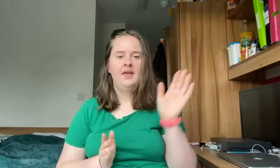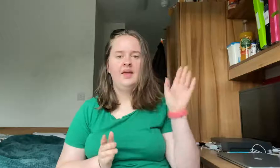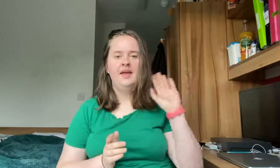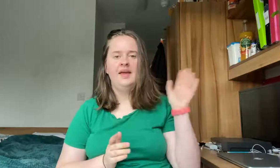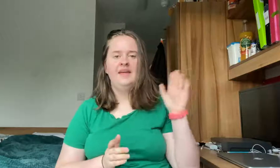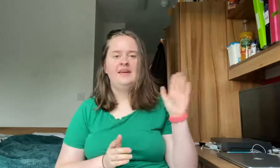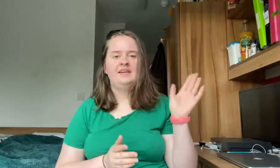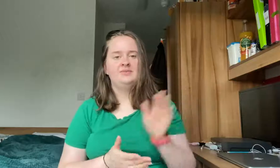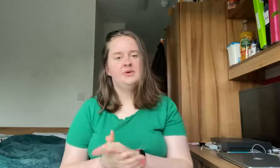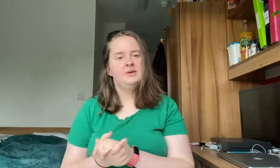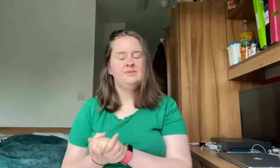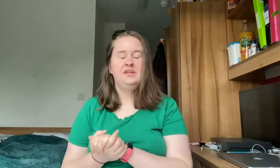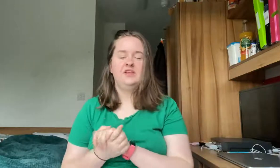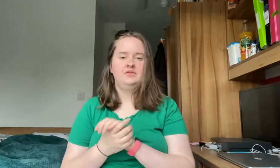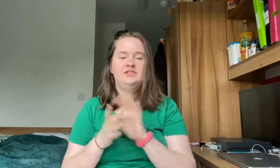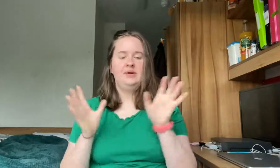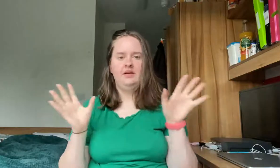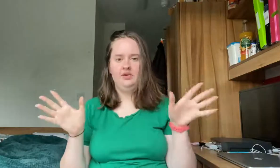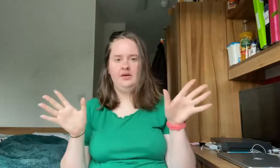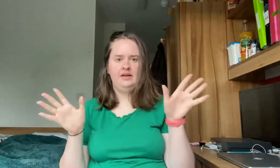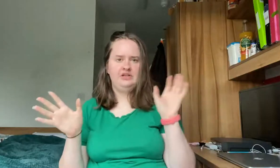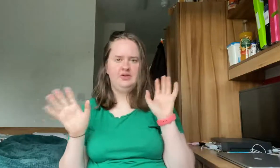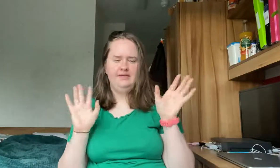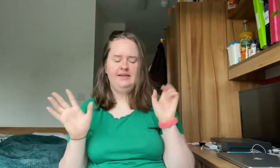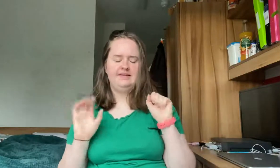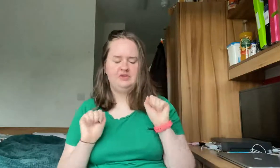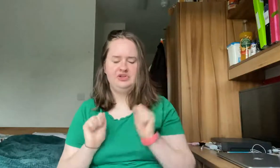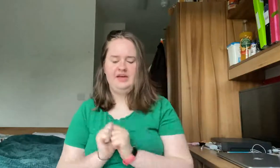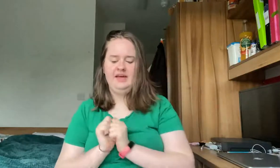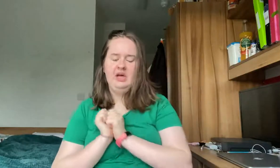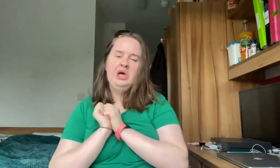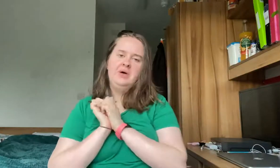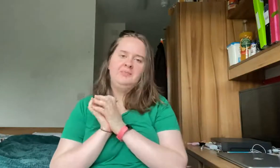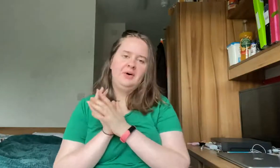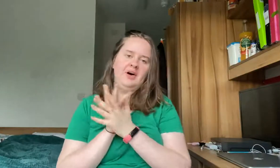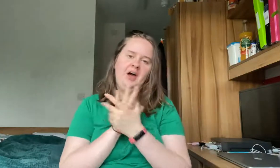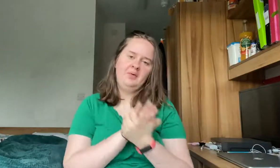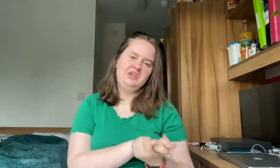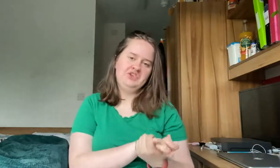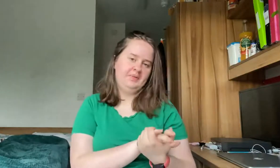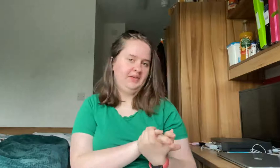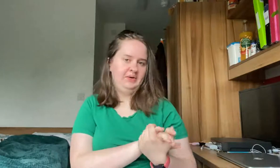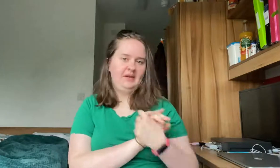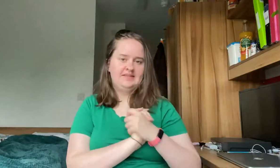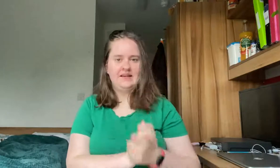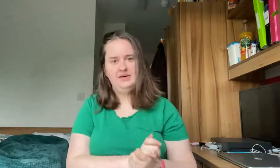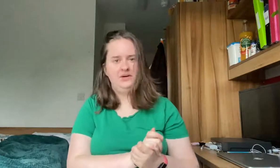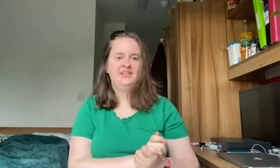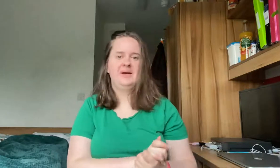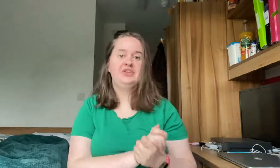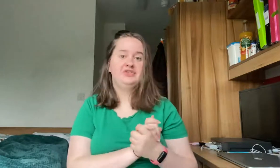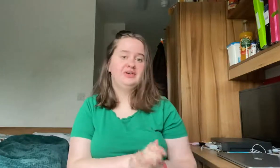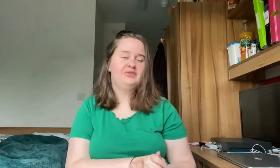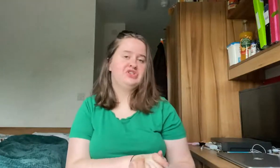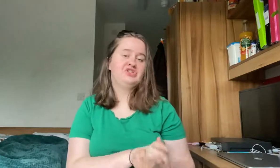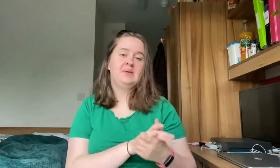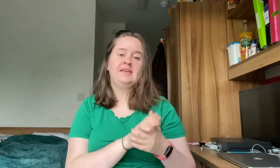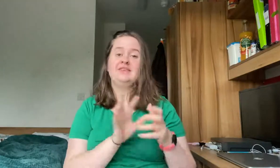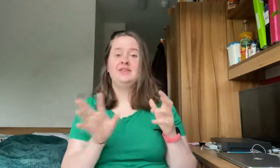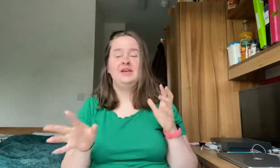hey guys welcome back to my channel so ignore any traffic's Andrew here but I want to share with you exactly what I spent during freshers week so that